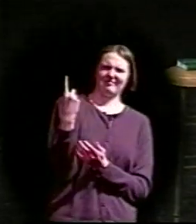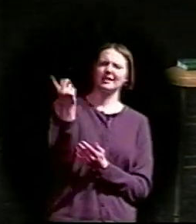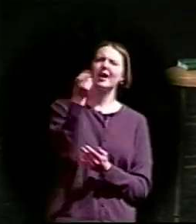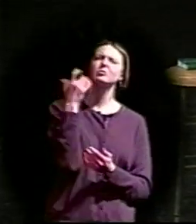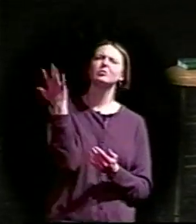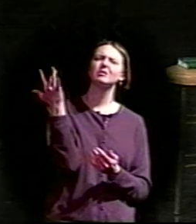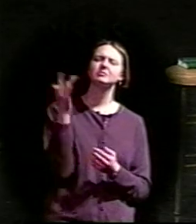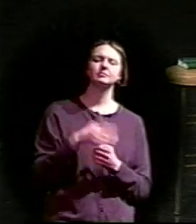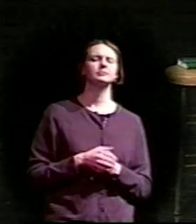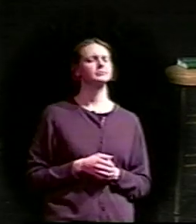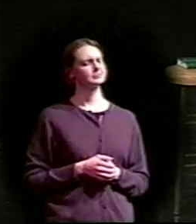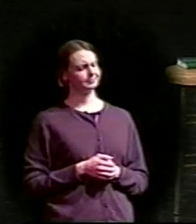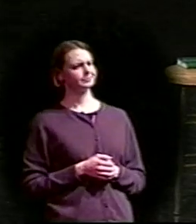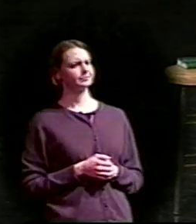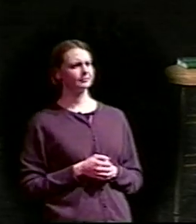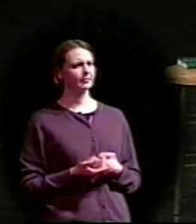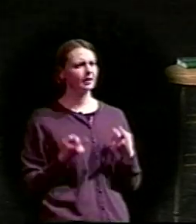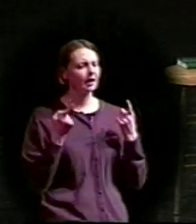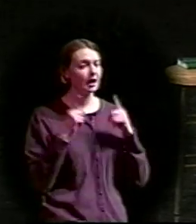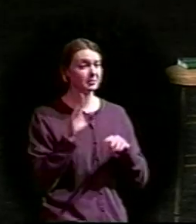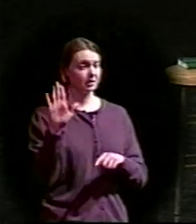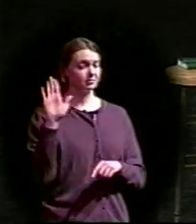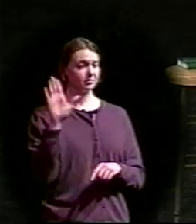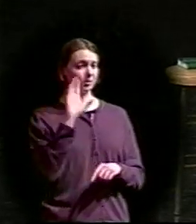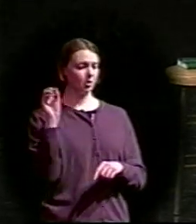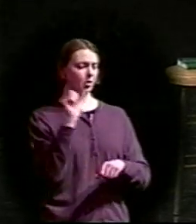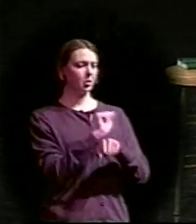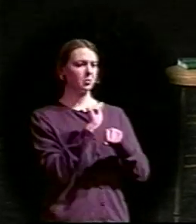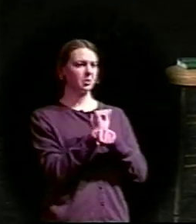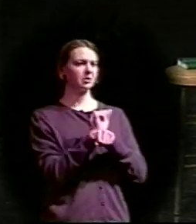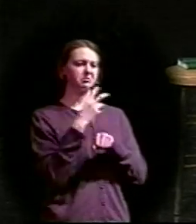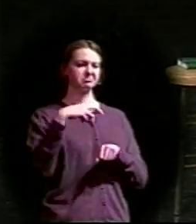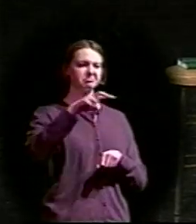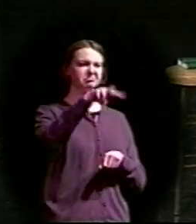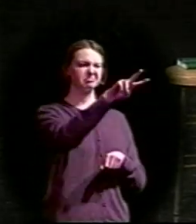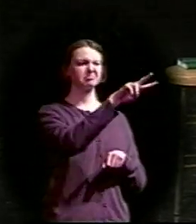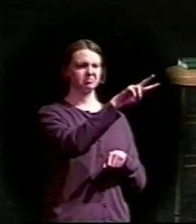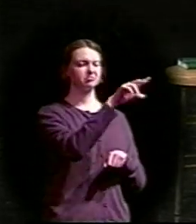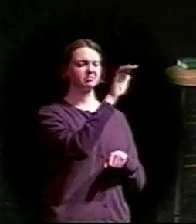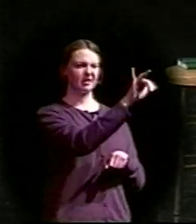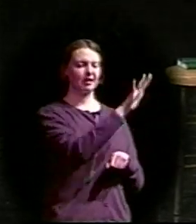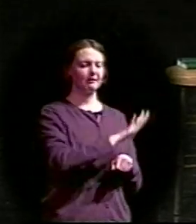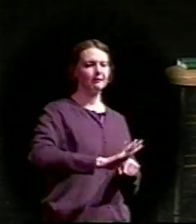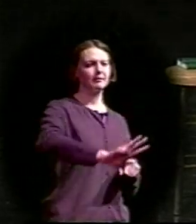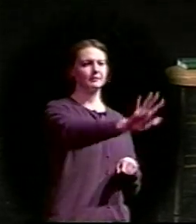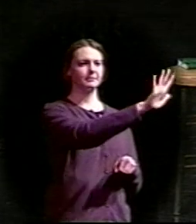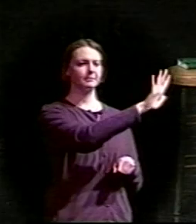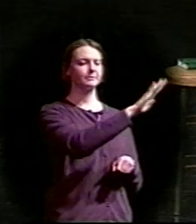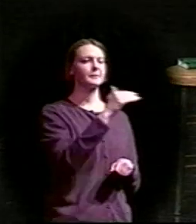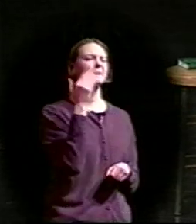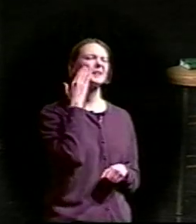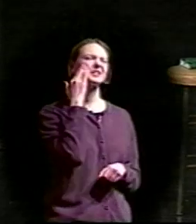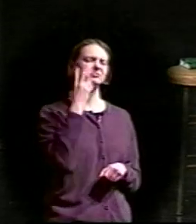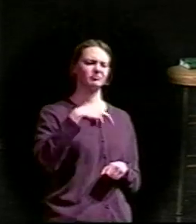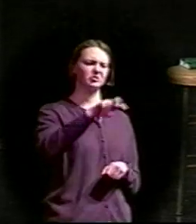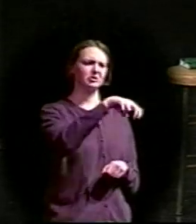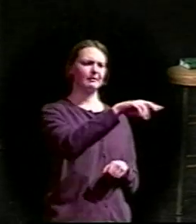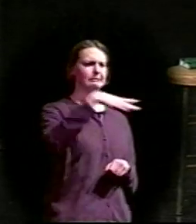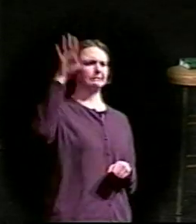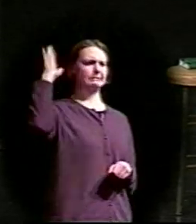Well, it seemed that his colleague had been on a road trip in Iowa. And you know, a road trip in the 1920s was very different than it is today. You had to have a